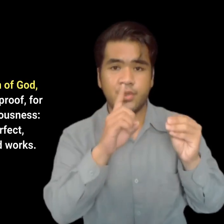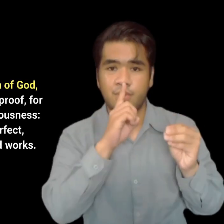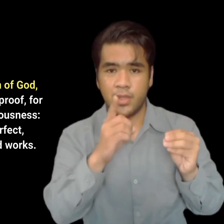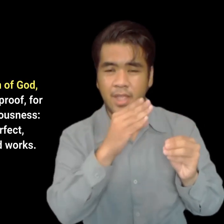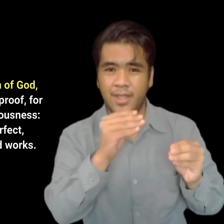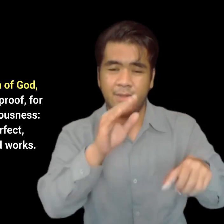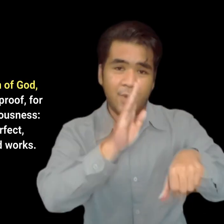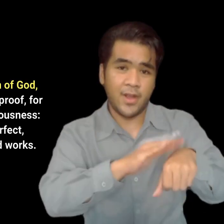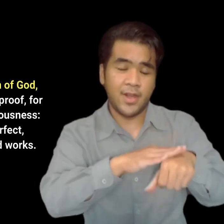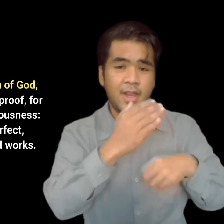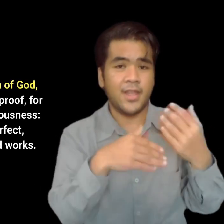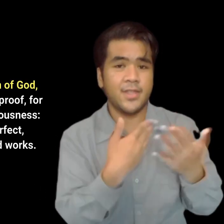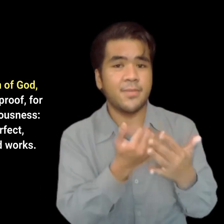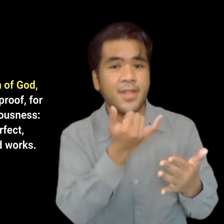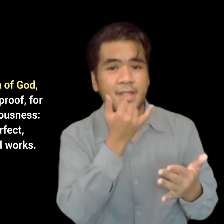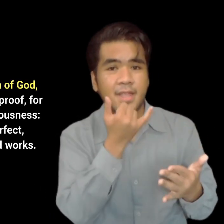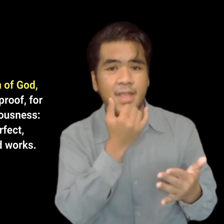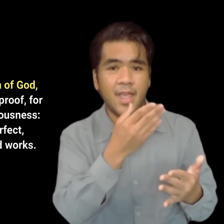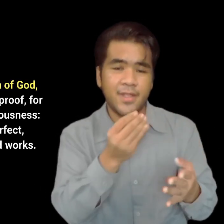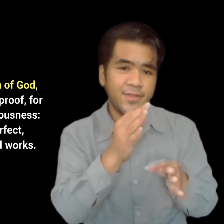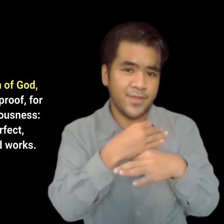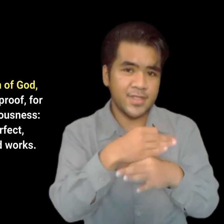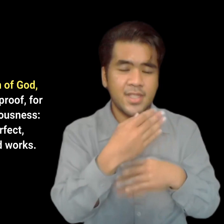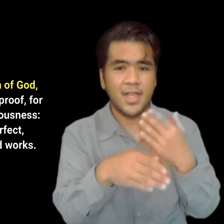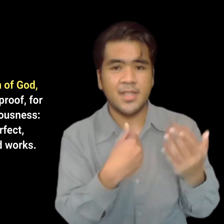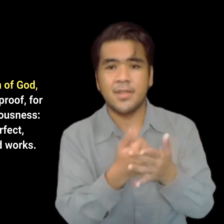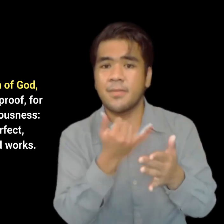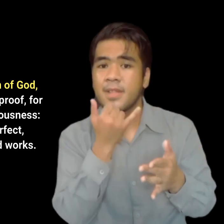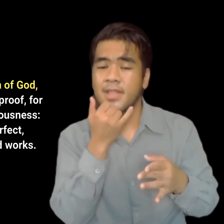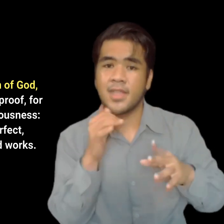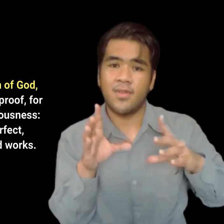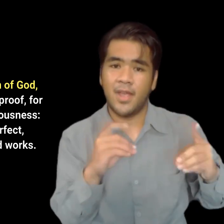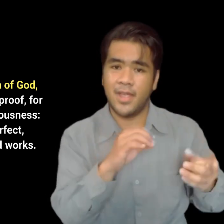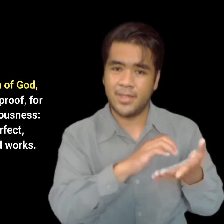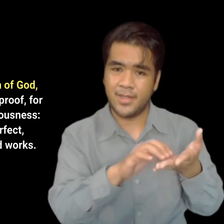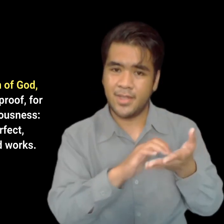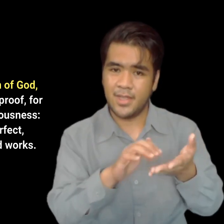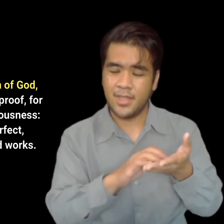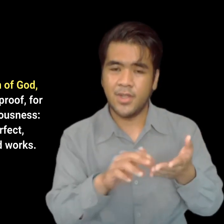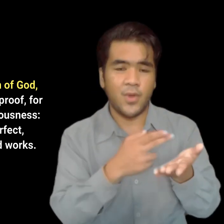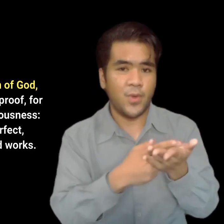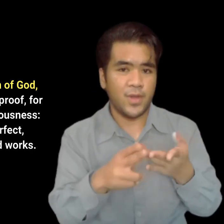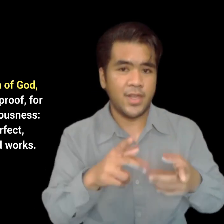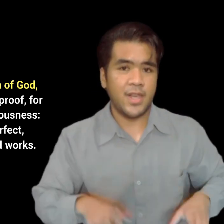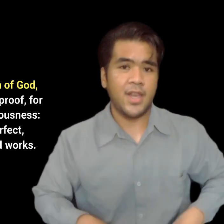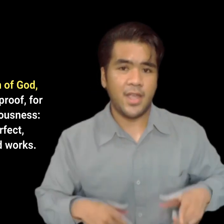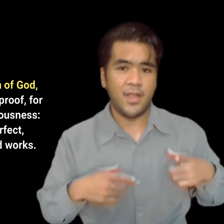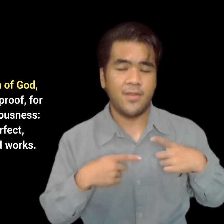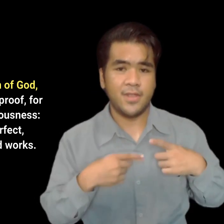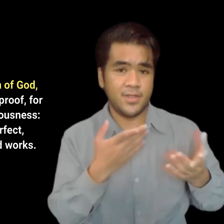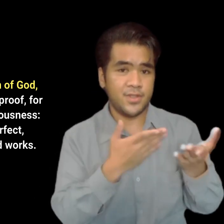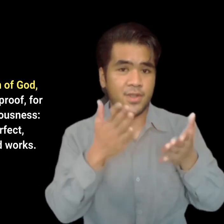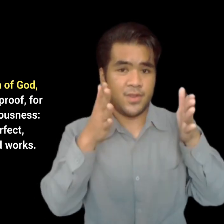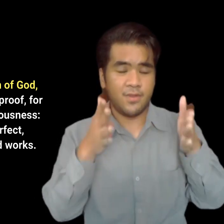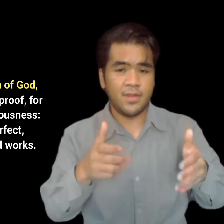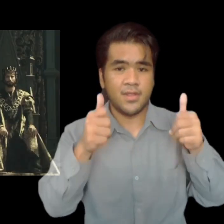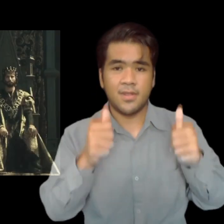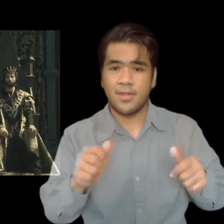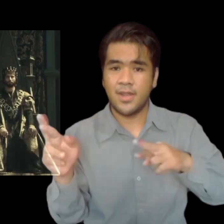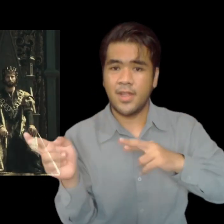correction, for instruction in righteousness, that the man of God may be perfect, thoroughly furnished unto all good works. Did you know